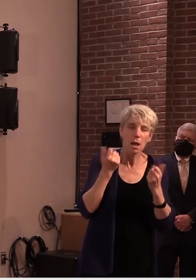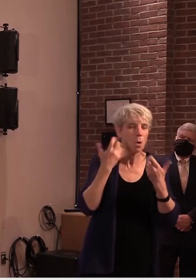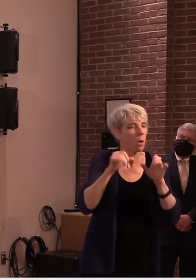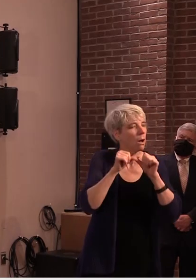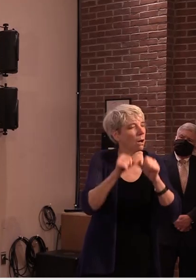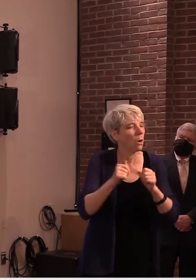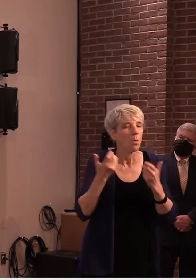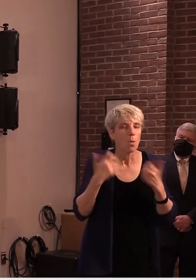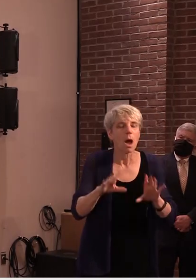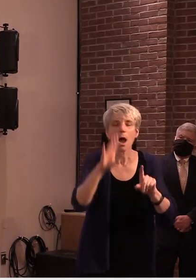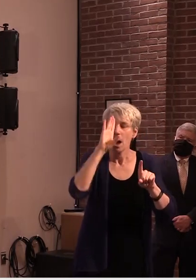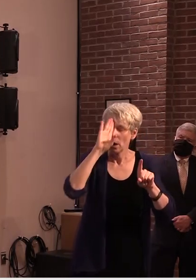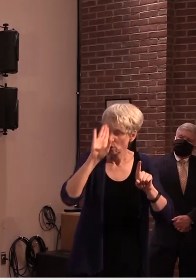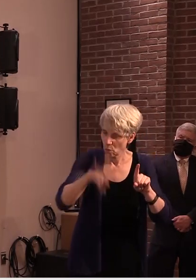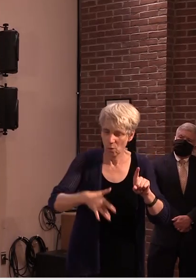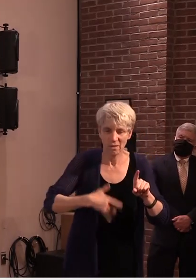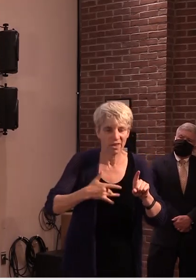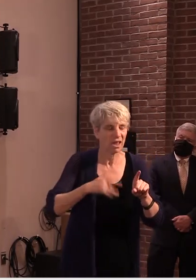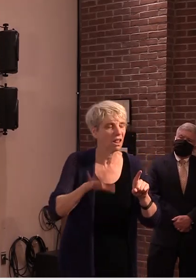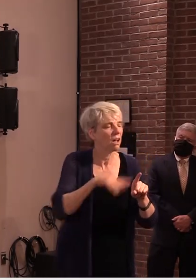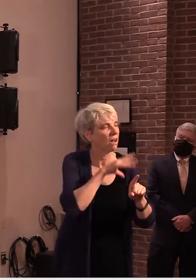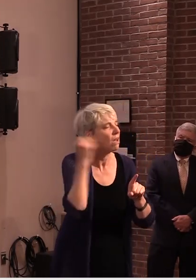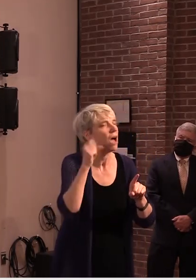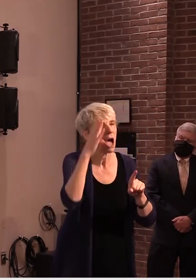to keep it up because it's working